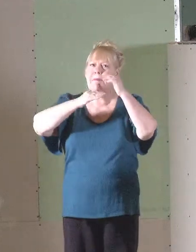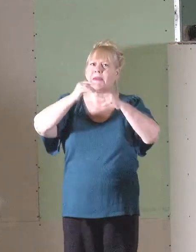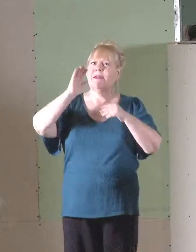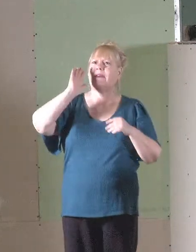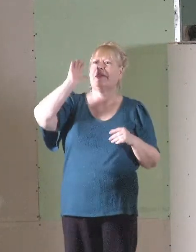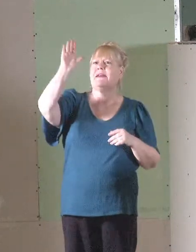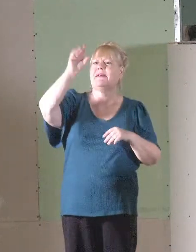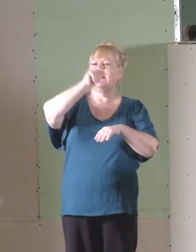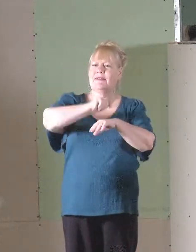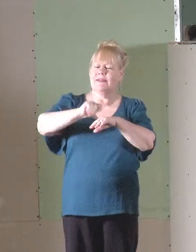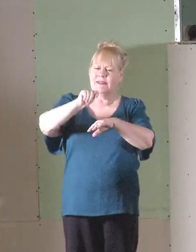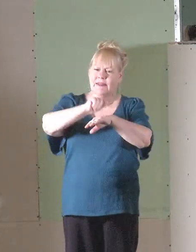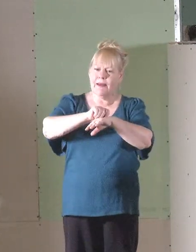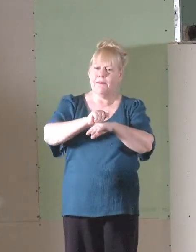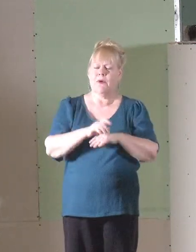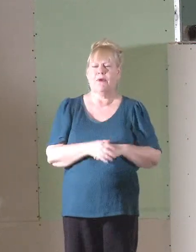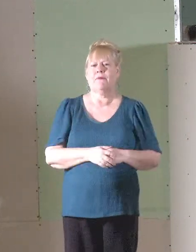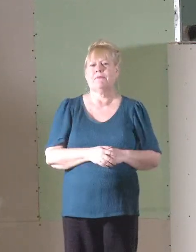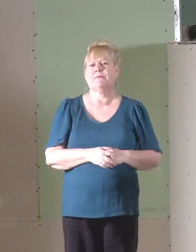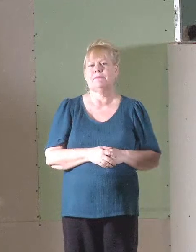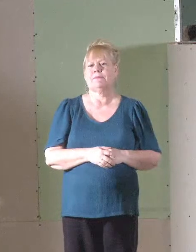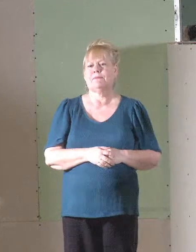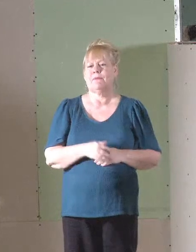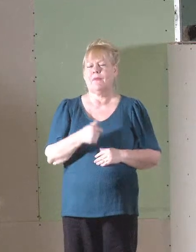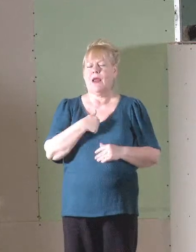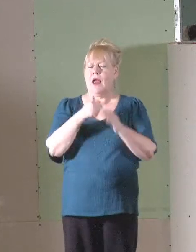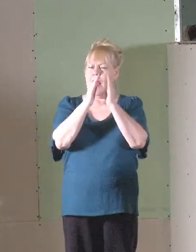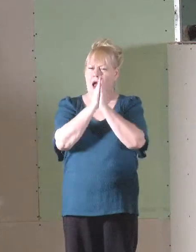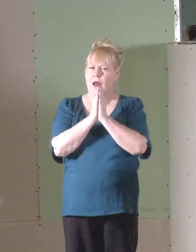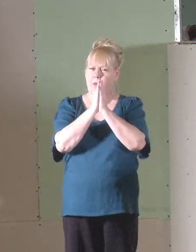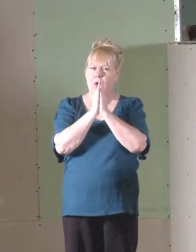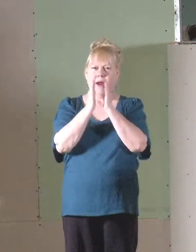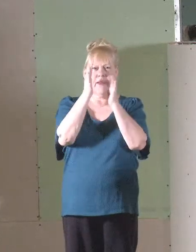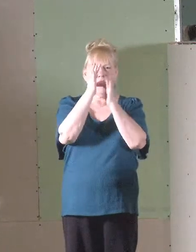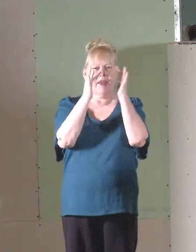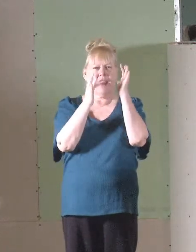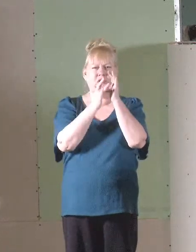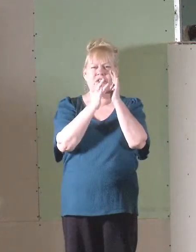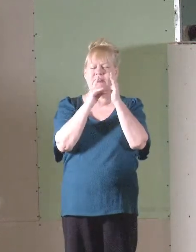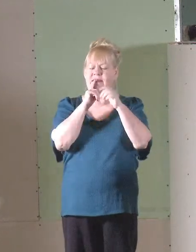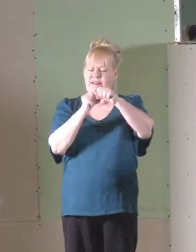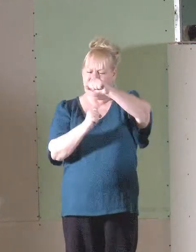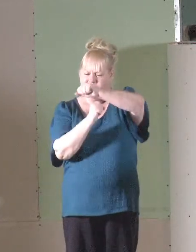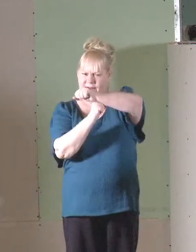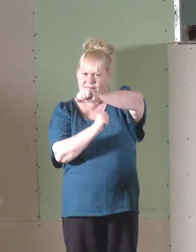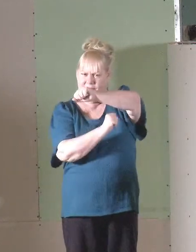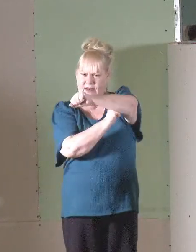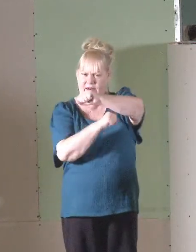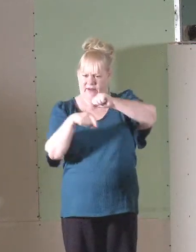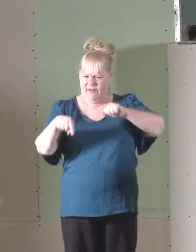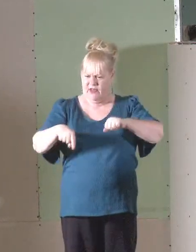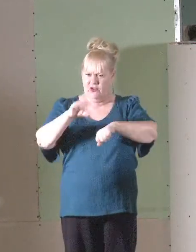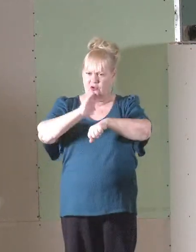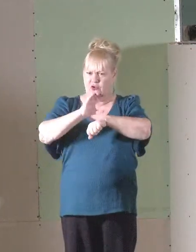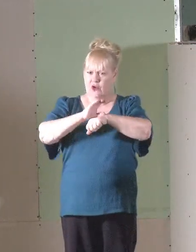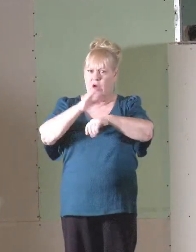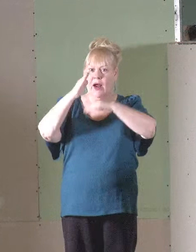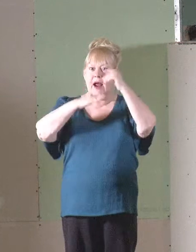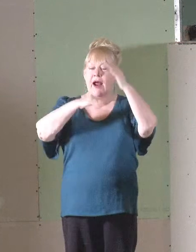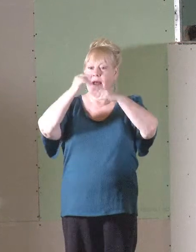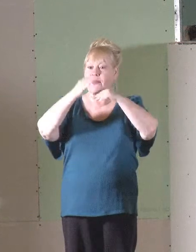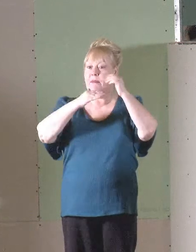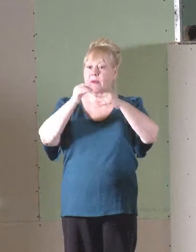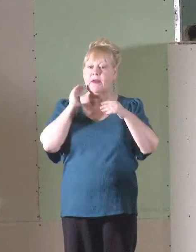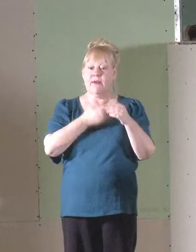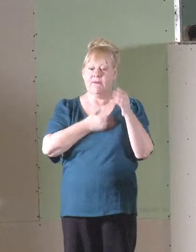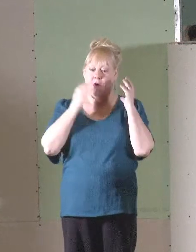temple. I pray that Jesus Christ is the foundation of this church and that the building blocks